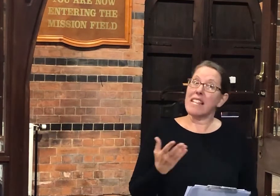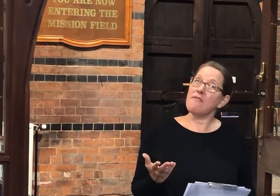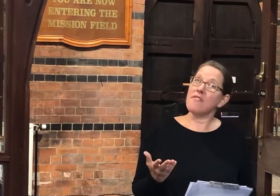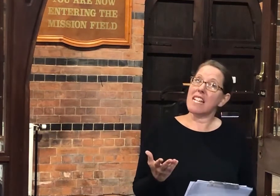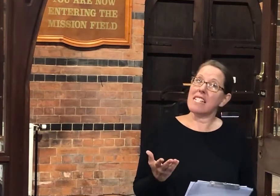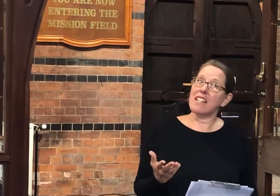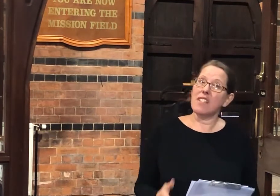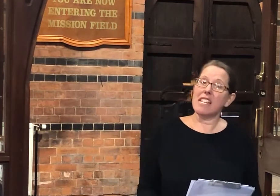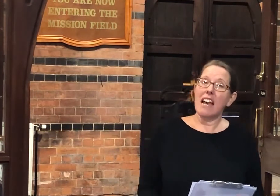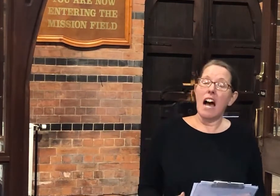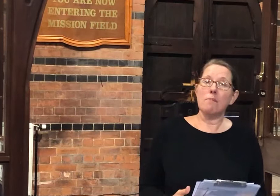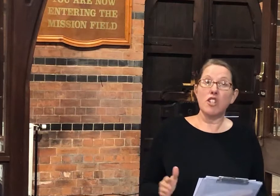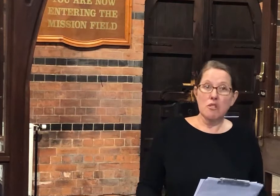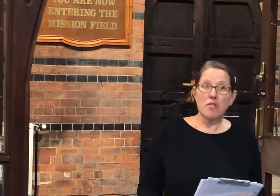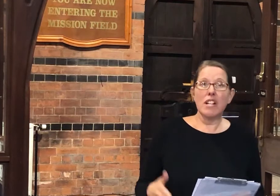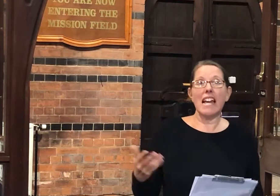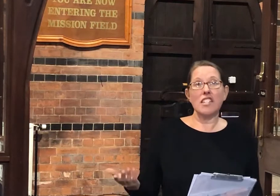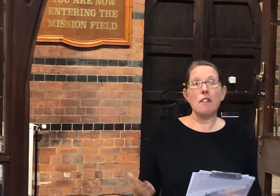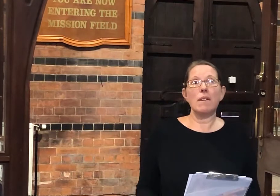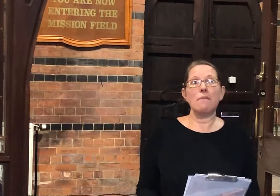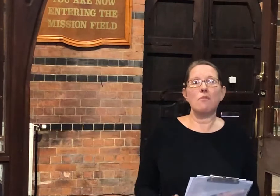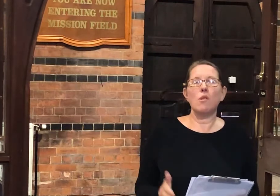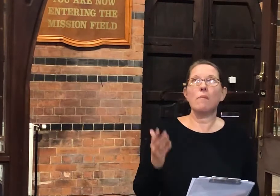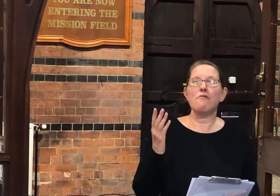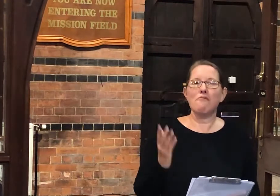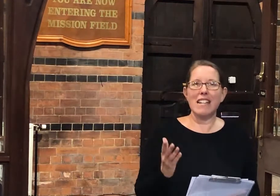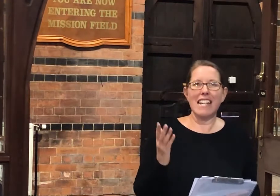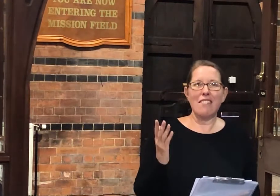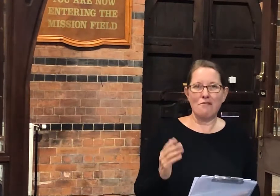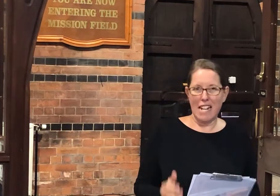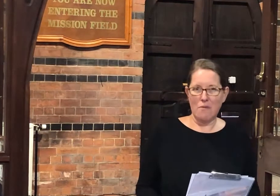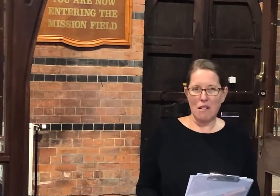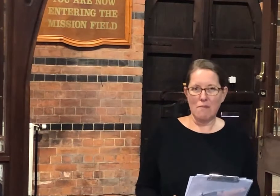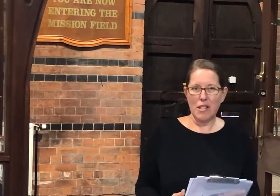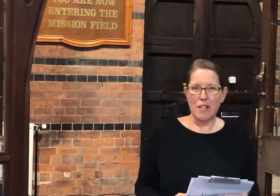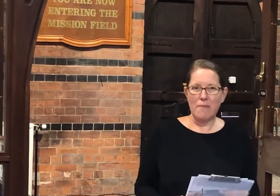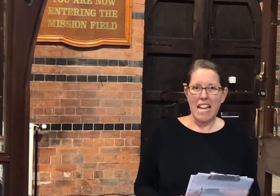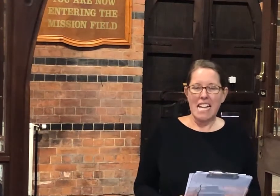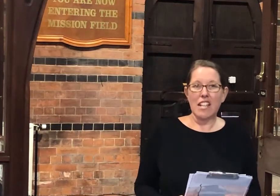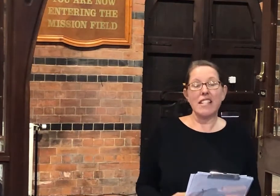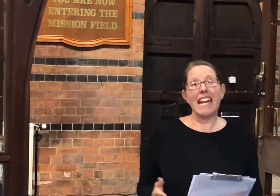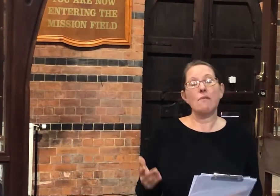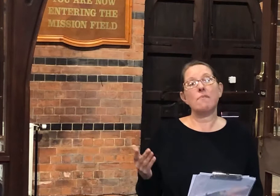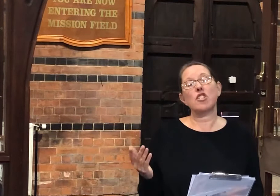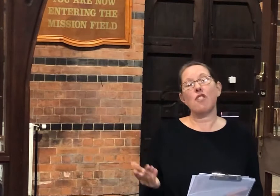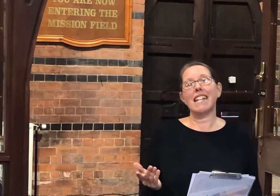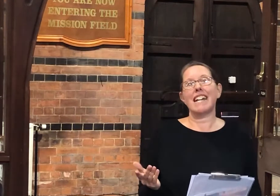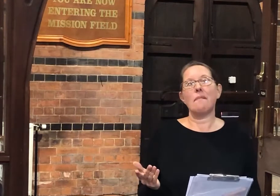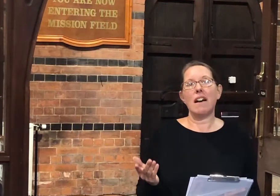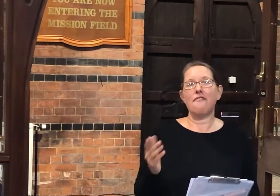10-15 service, children and young people will be really, really welcome to. So today we've been training up a